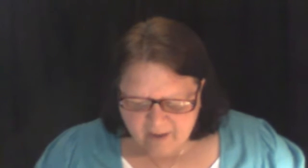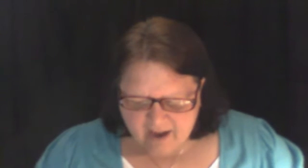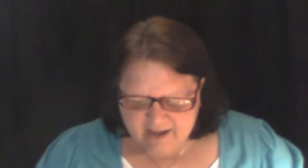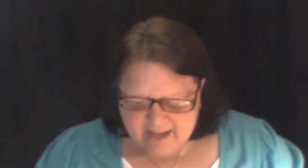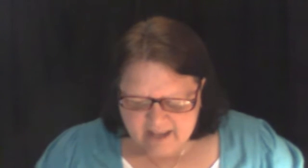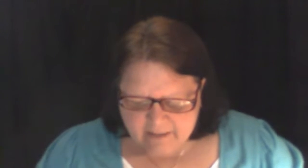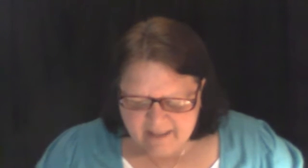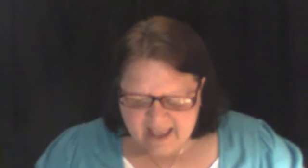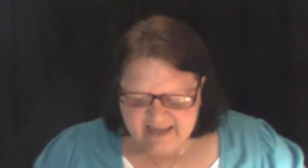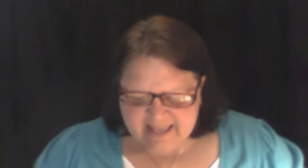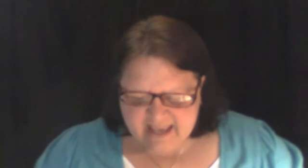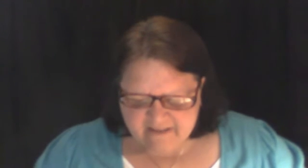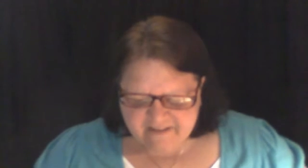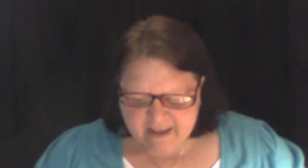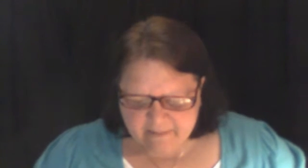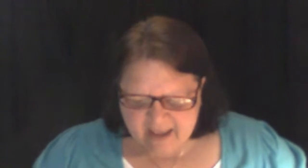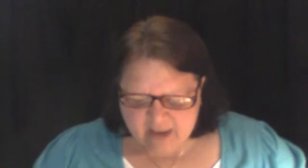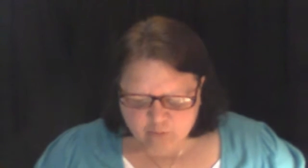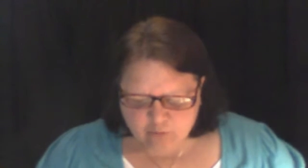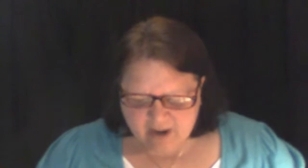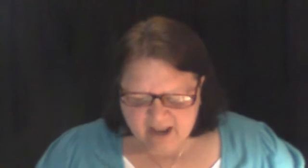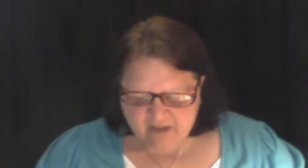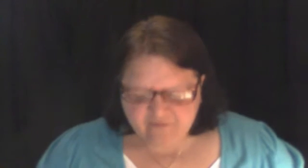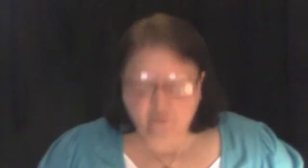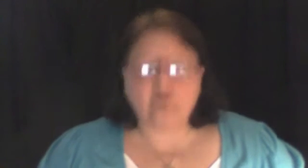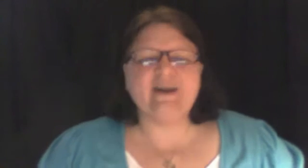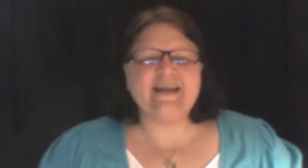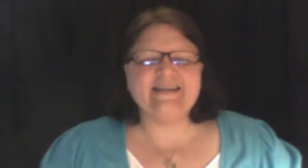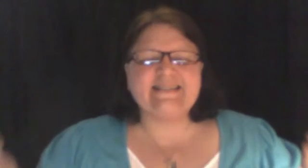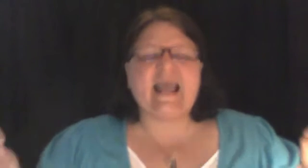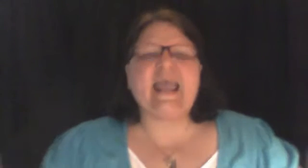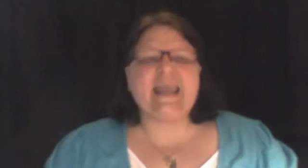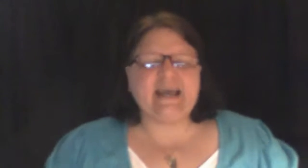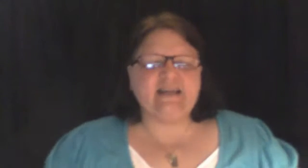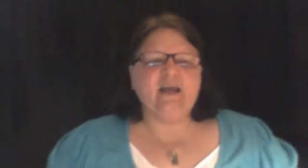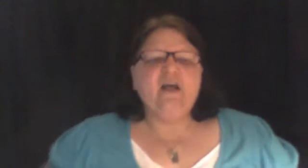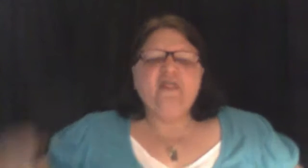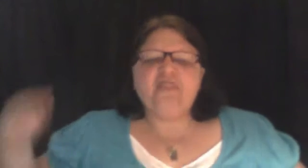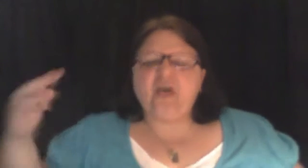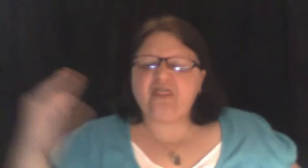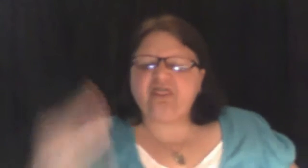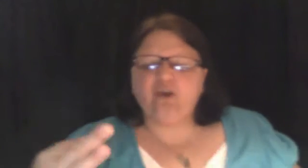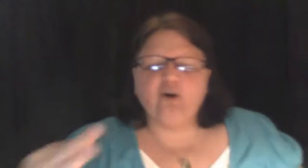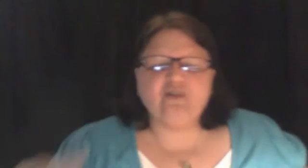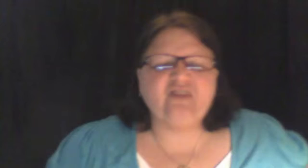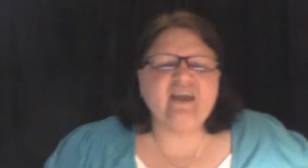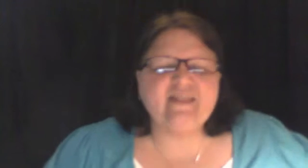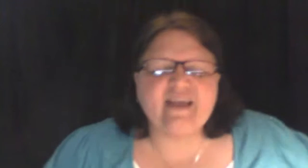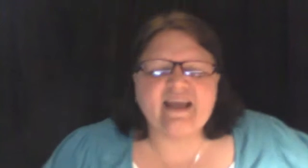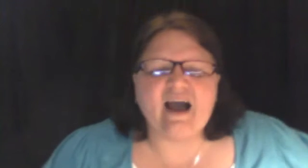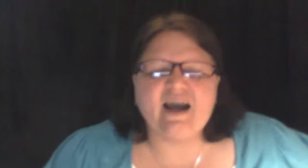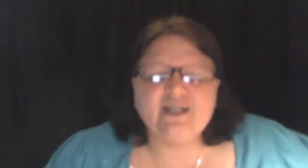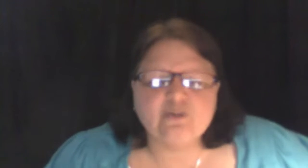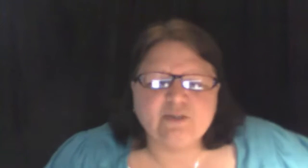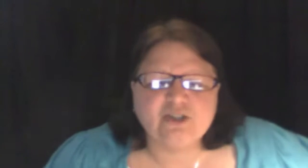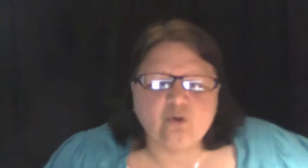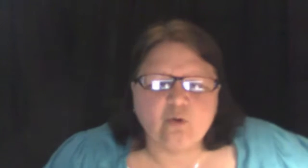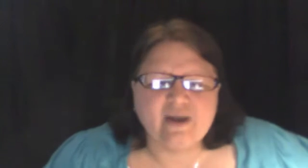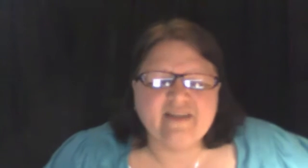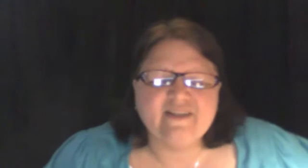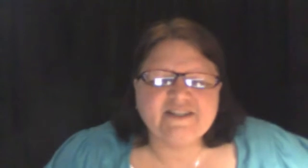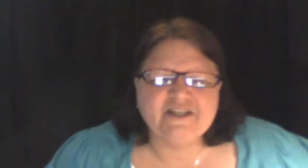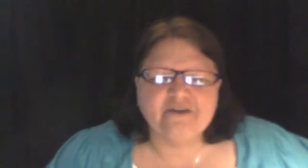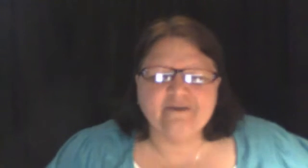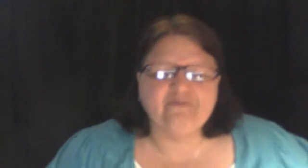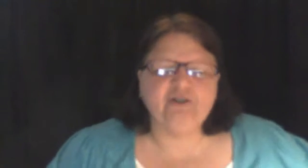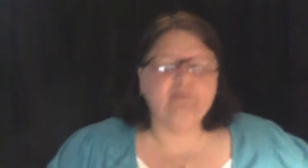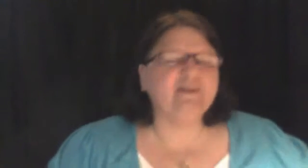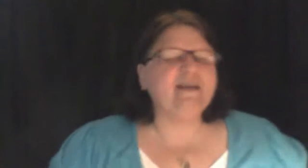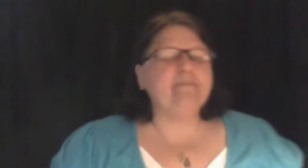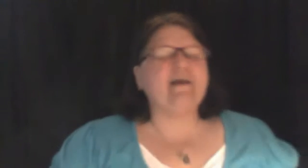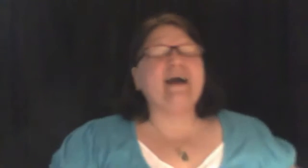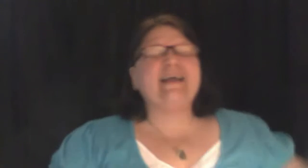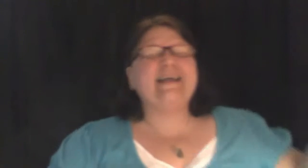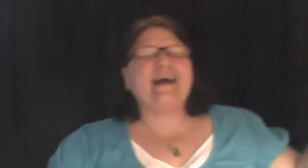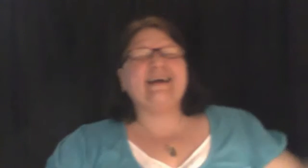on him and give him a ring for his hand. The third thing that God is restoring in this year of Jubilee, my God,